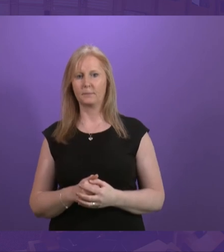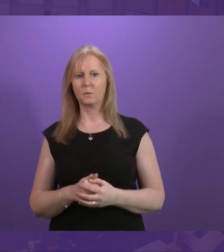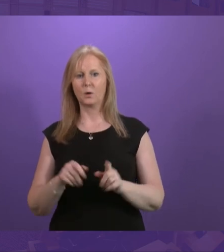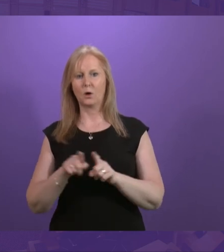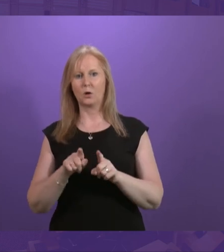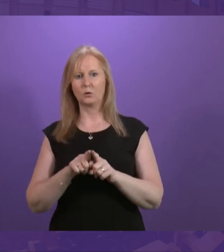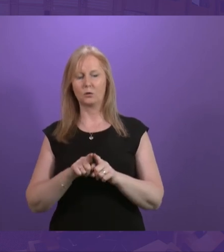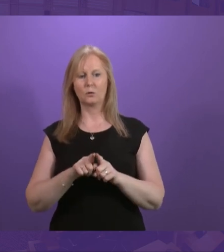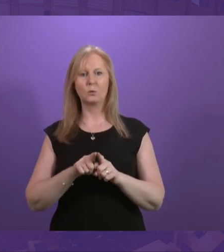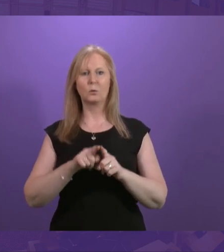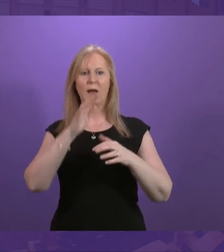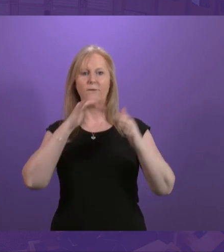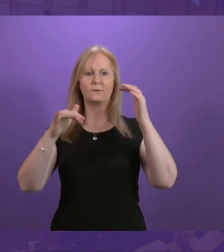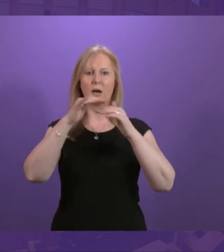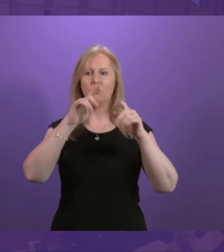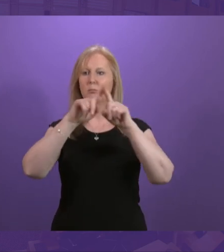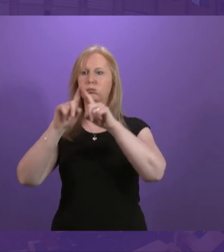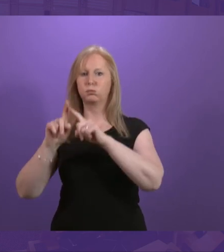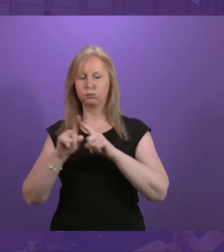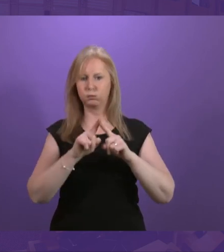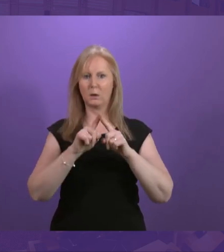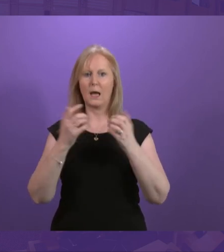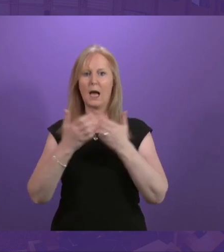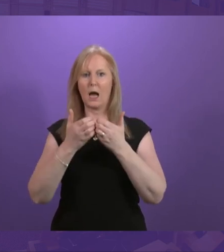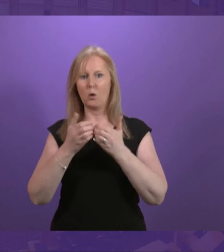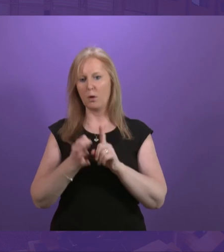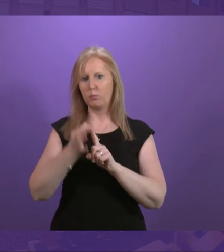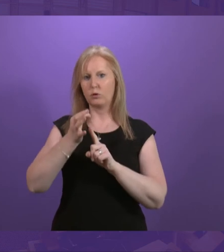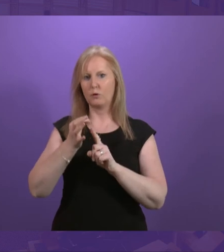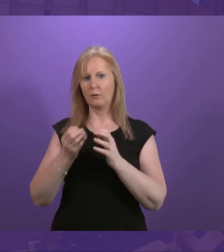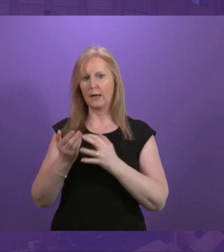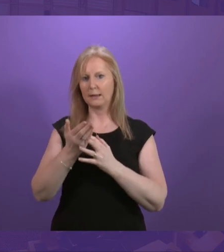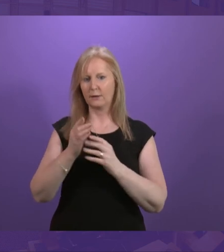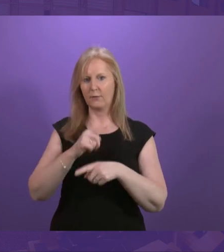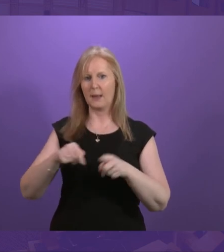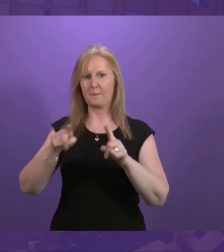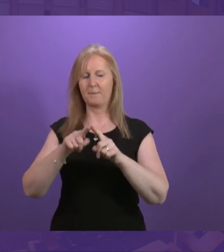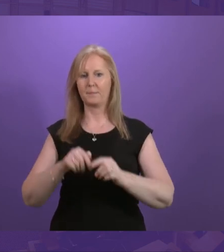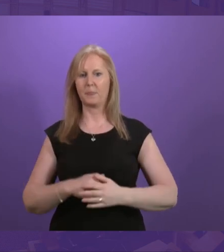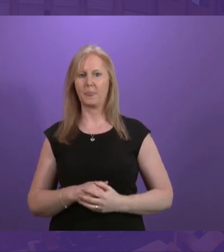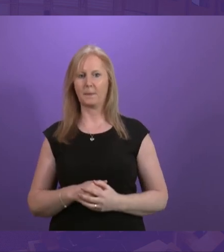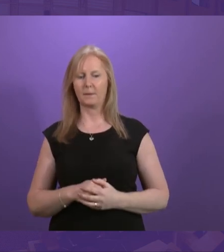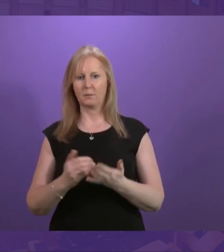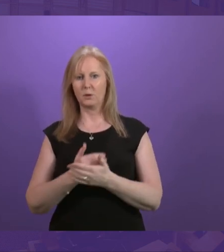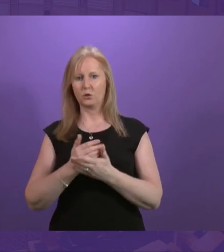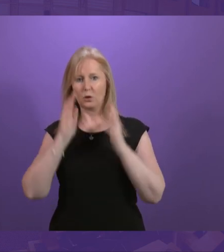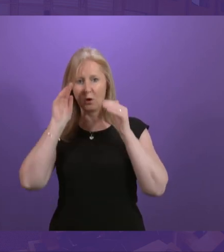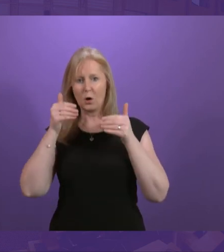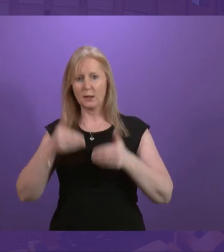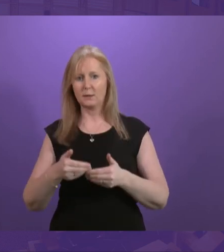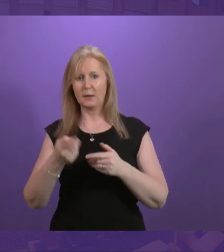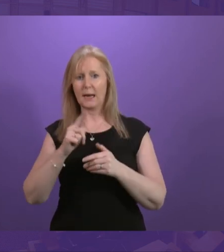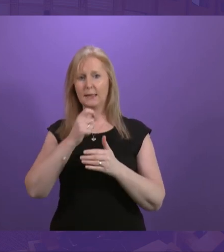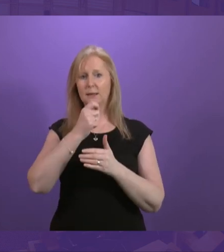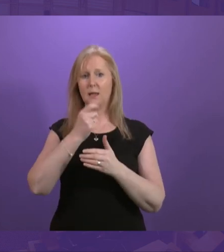in various environments to reduce the impact of sensory sensitivity and to ensure that people with autism and learning disabilities